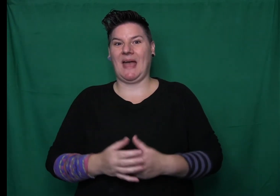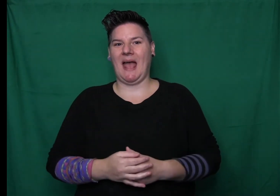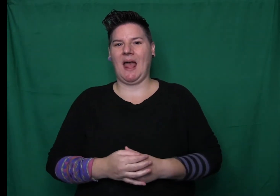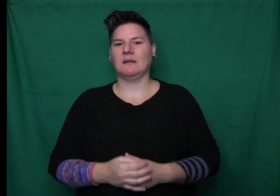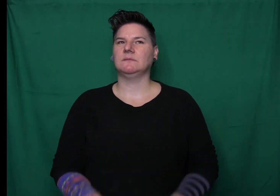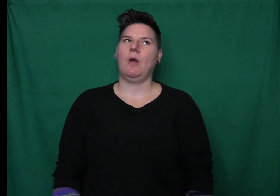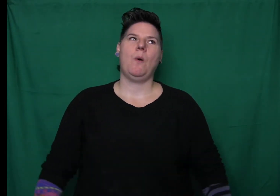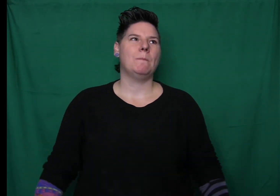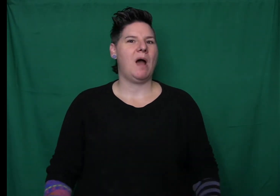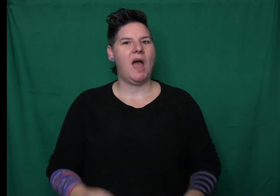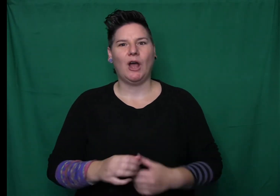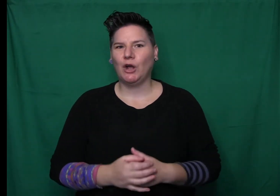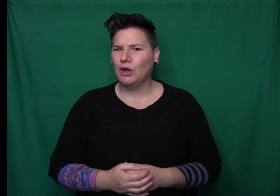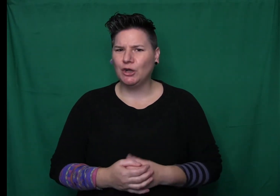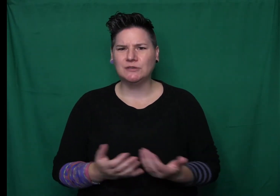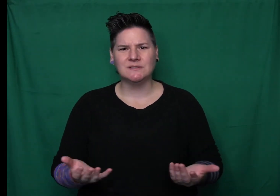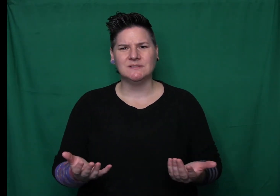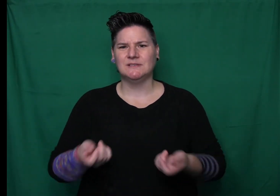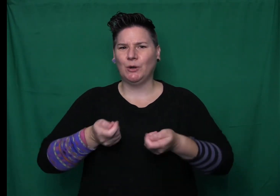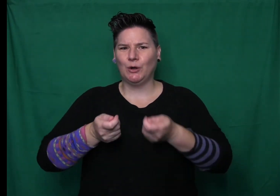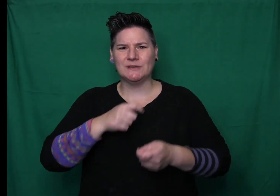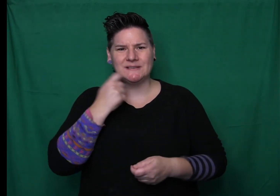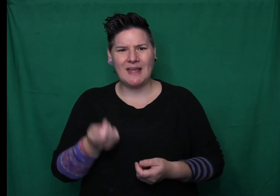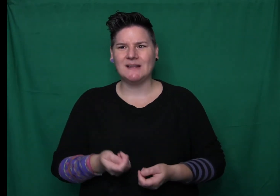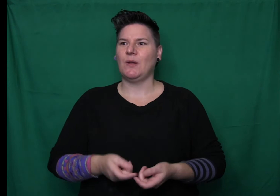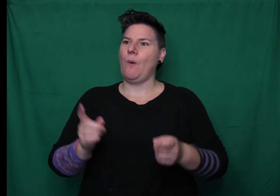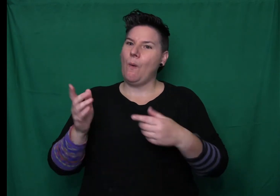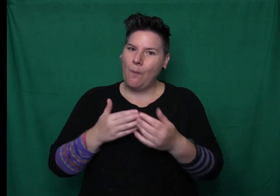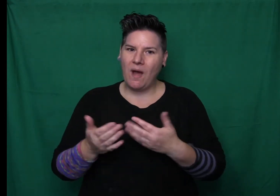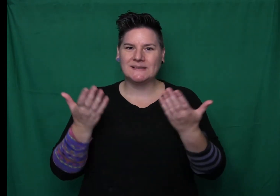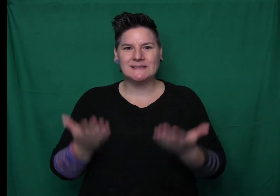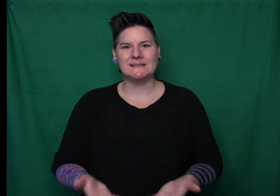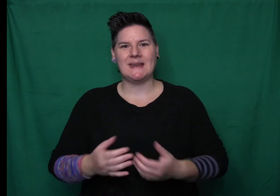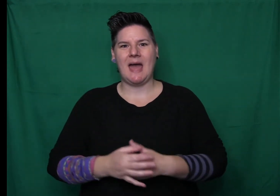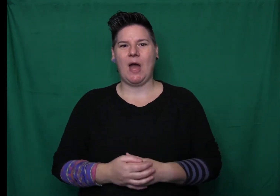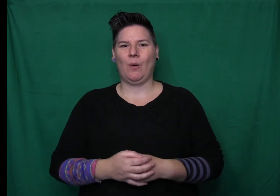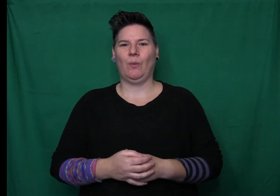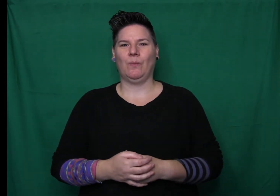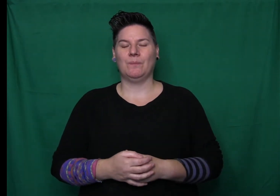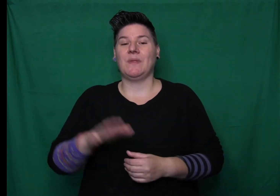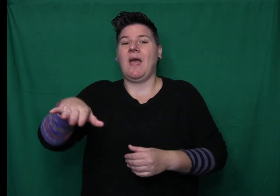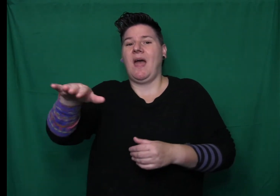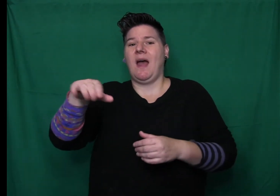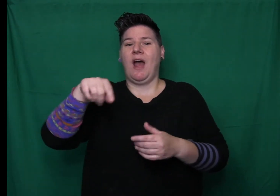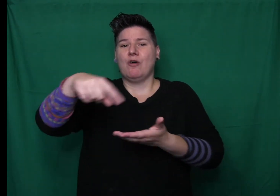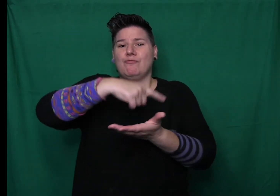Dory opened the cupboard and she tried on the cake tin. It was much too small, so she tried on the flan ring.